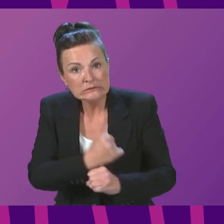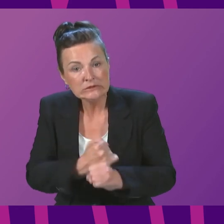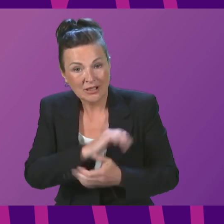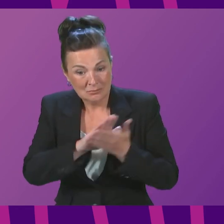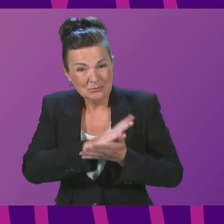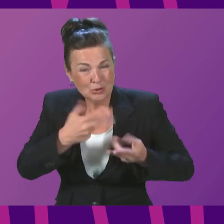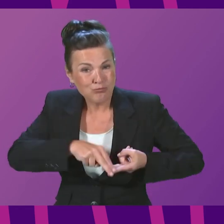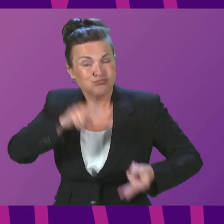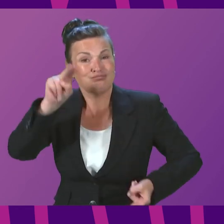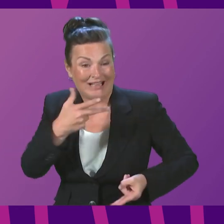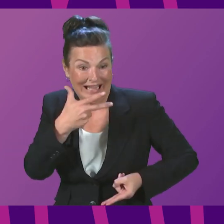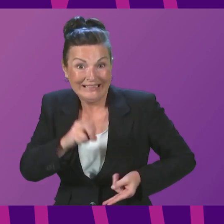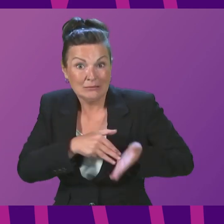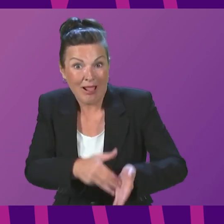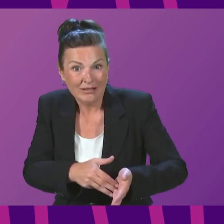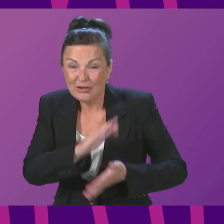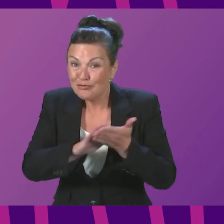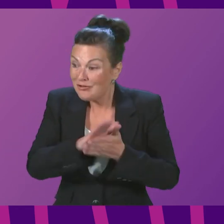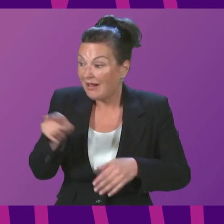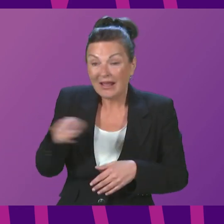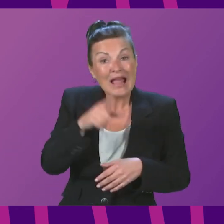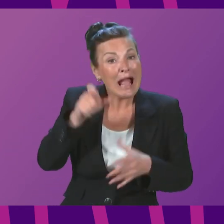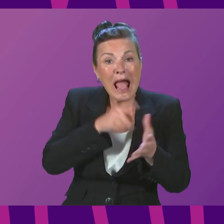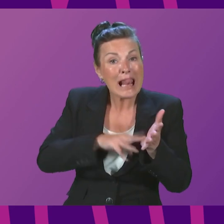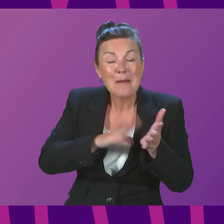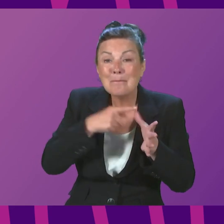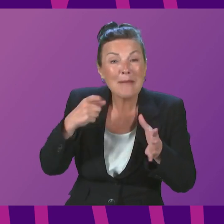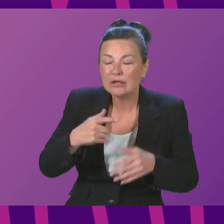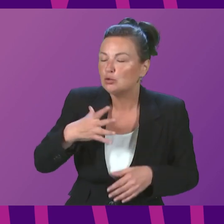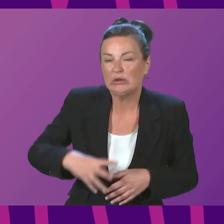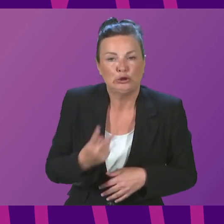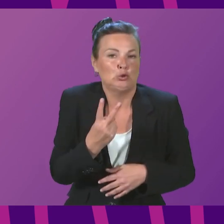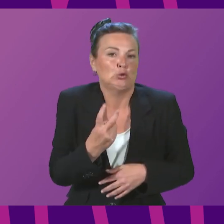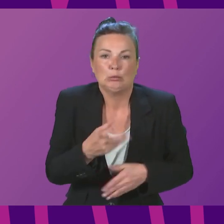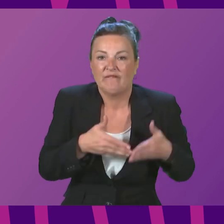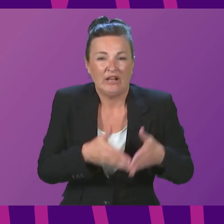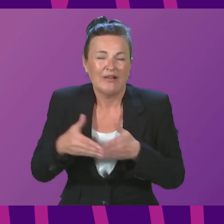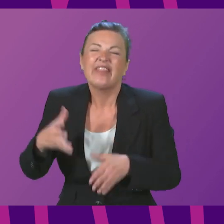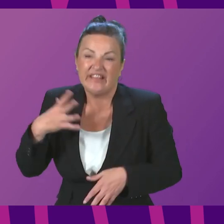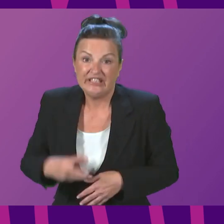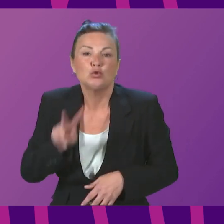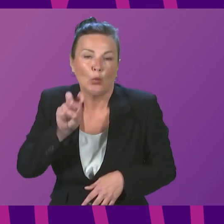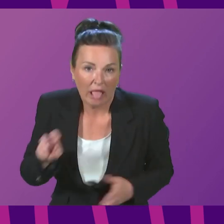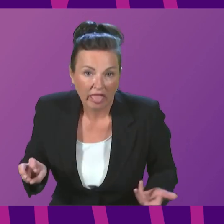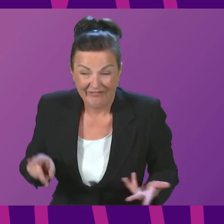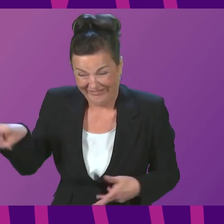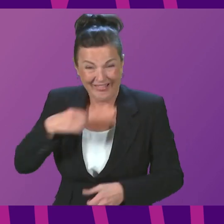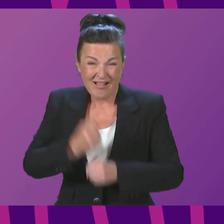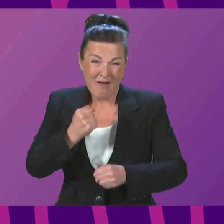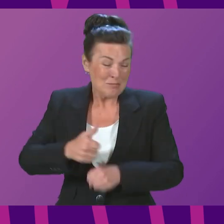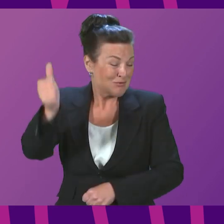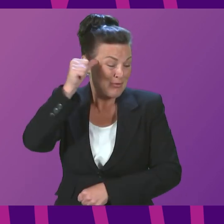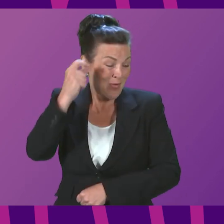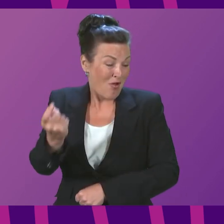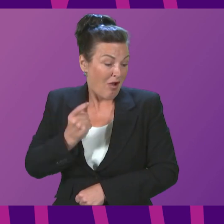vessels that Calmac needs. It nearly two dozen. And the problem is, the Government has known this. They have seen this coming for many years, and they have not been building that